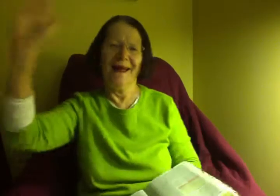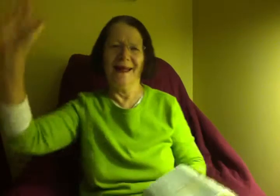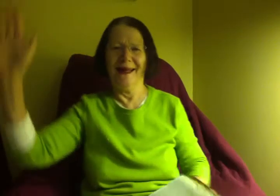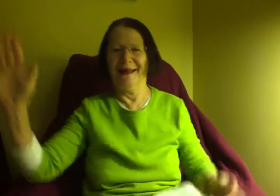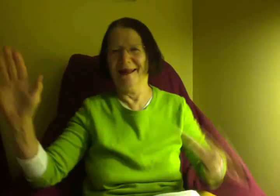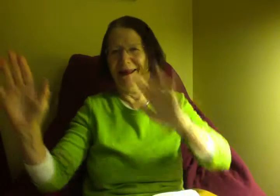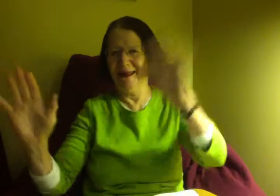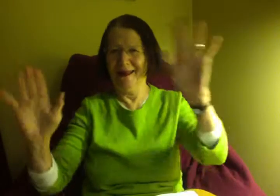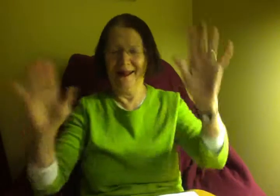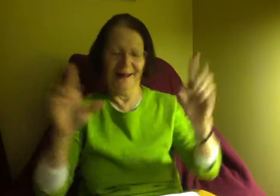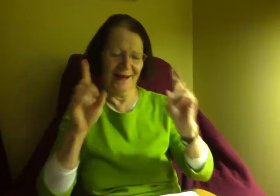People tell me if they're scared